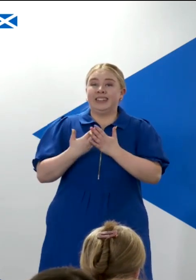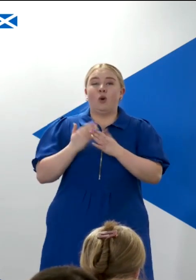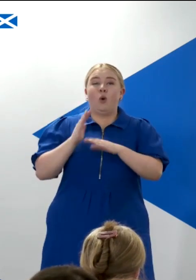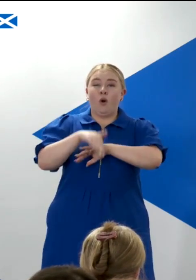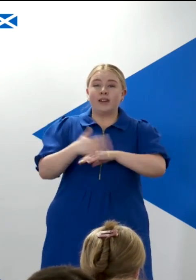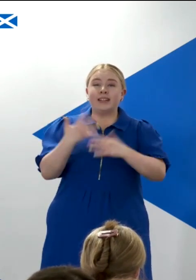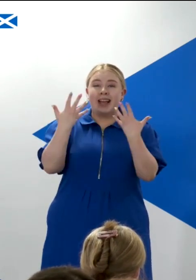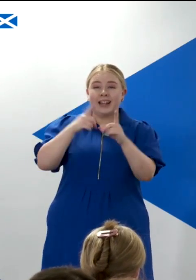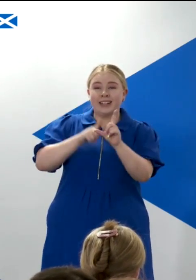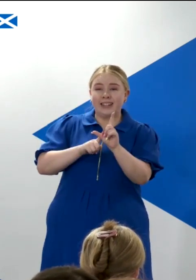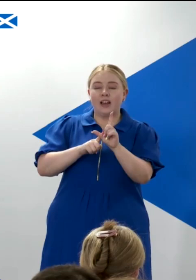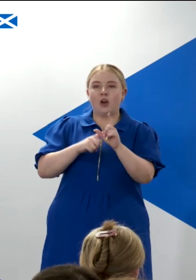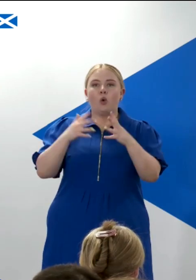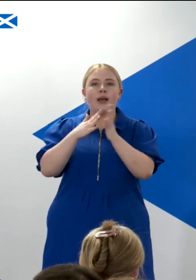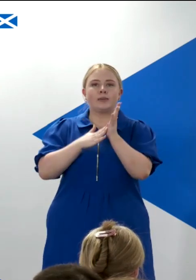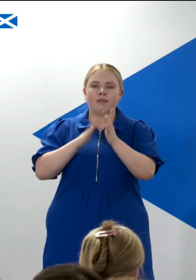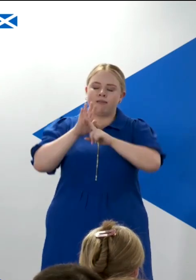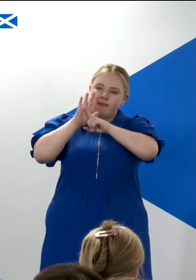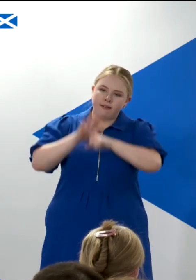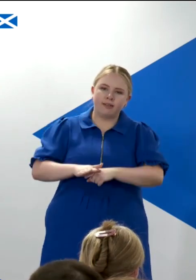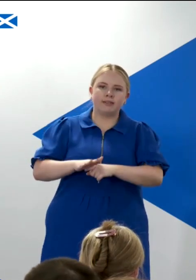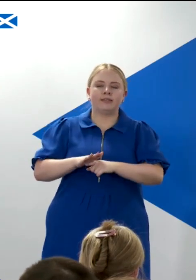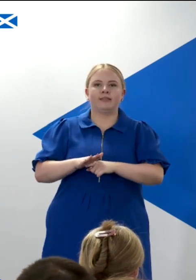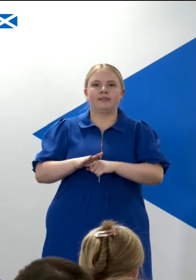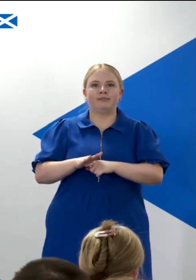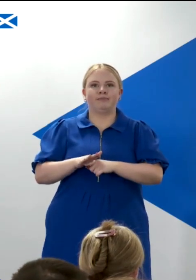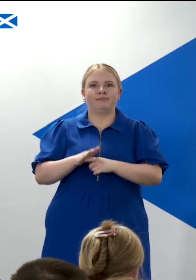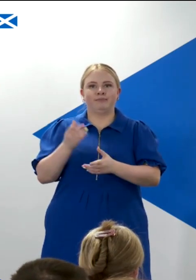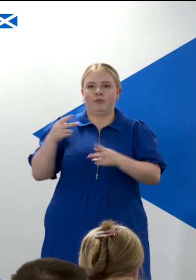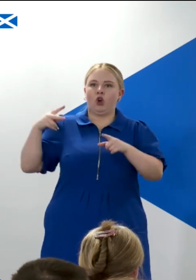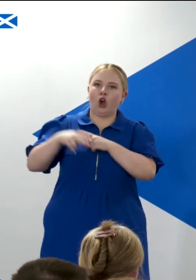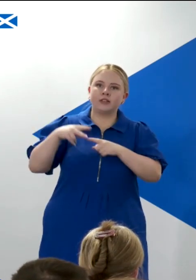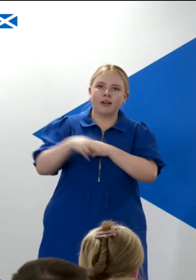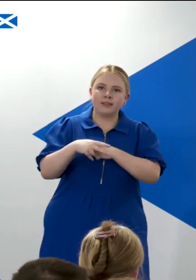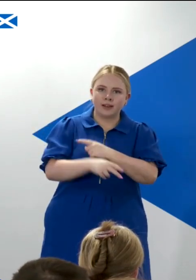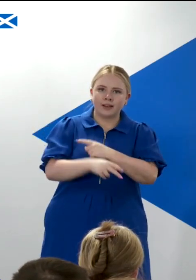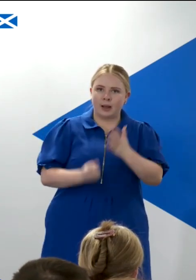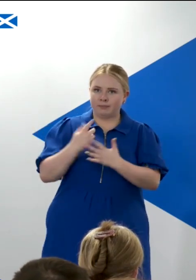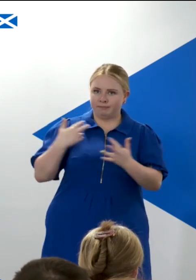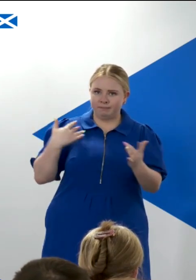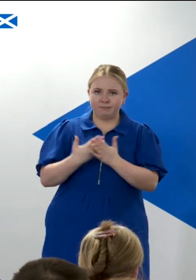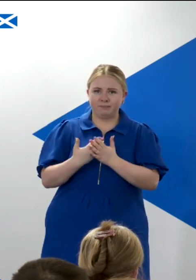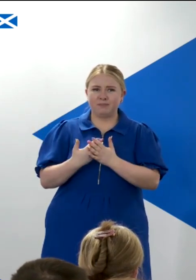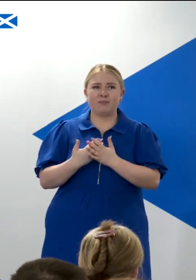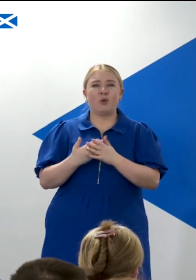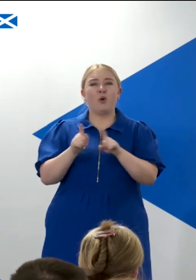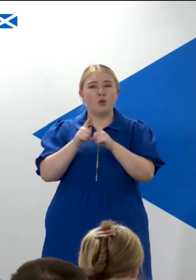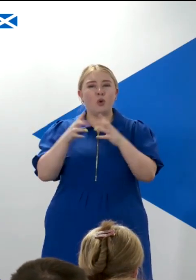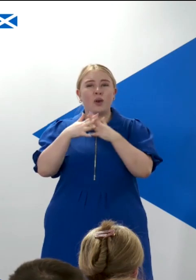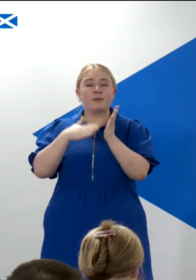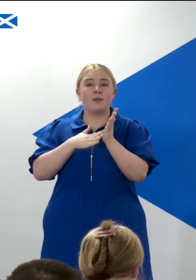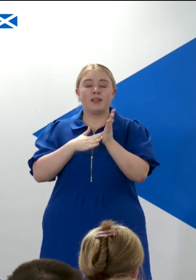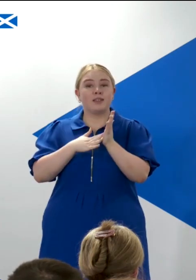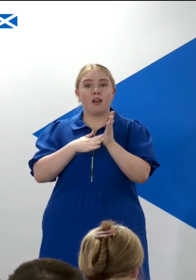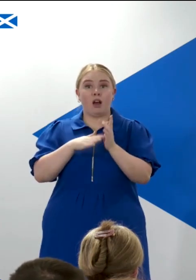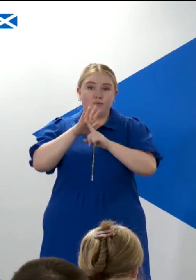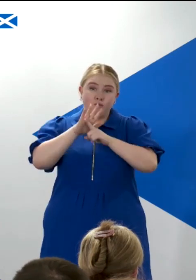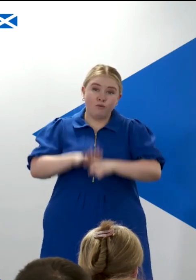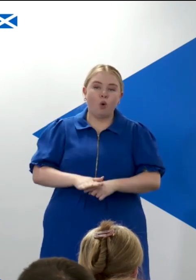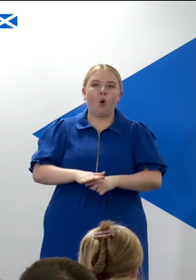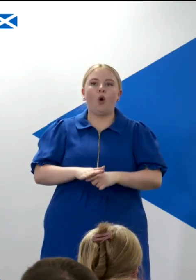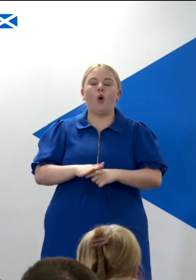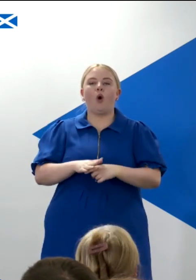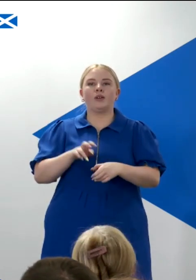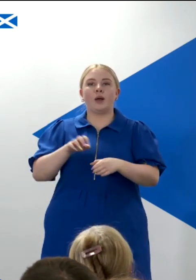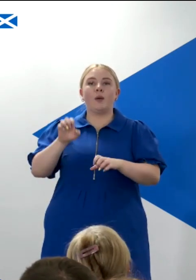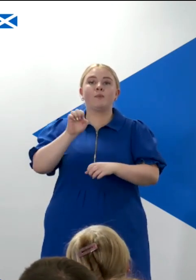-imposed austerity. It is a Westminster-imposed hard Brexit on Scotland that we did not vote for that